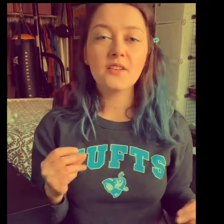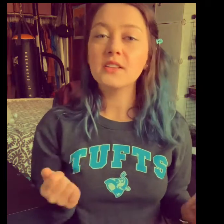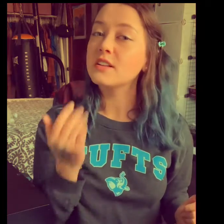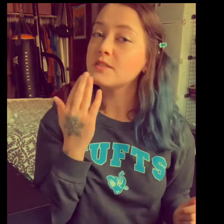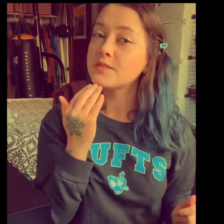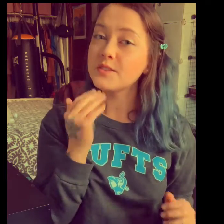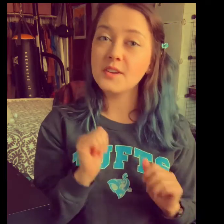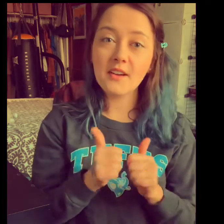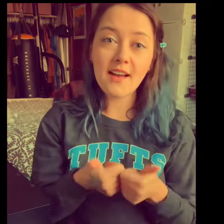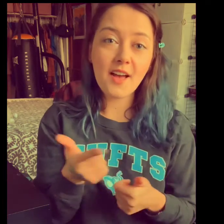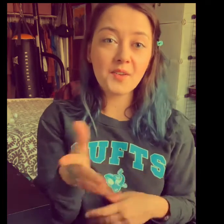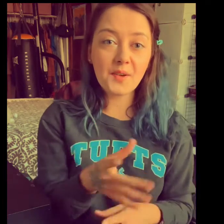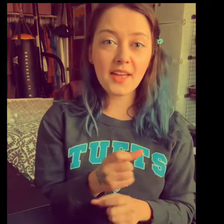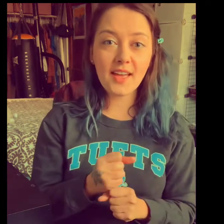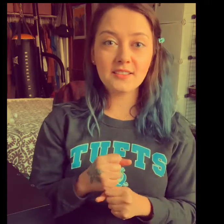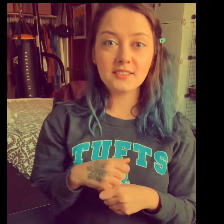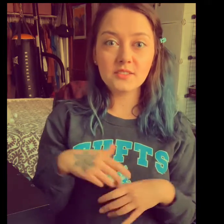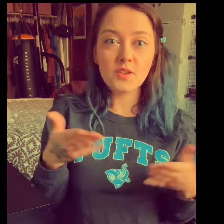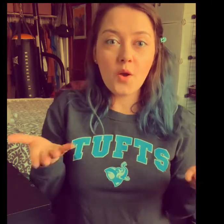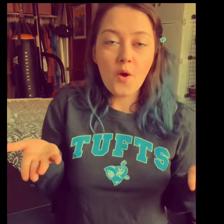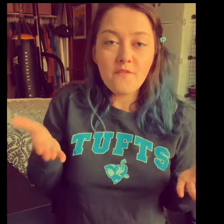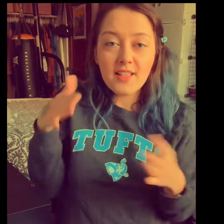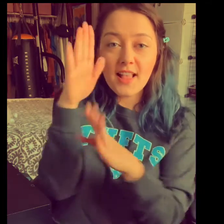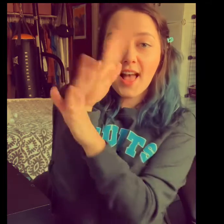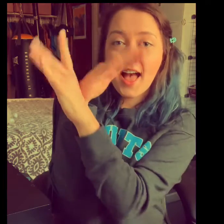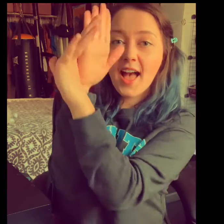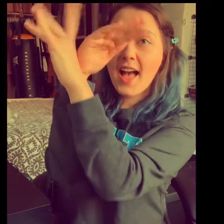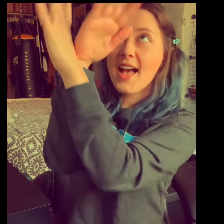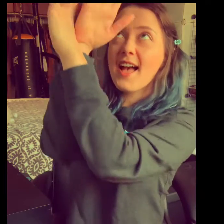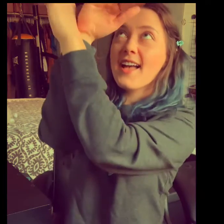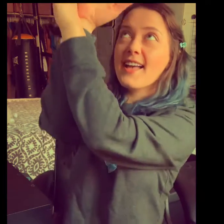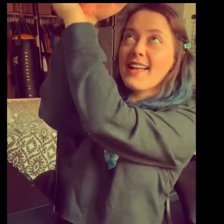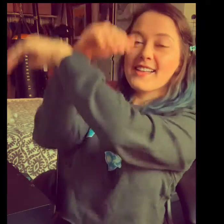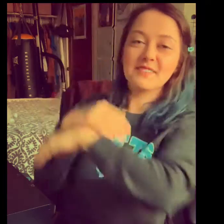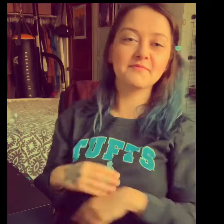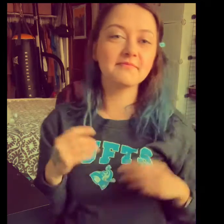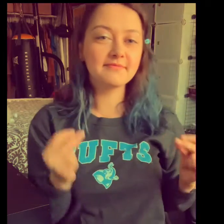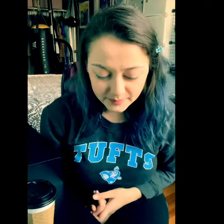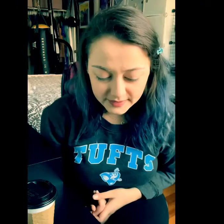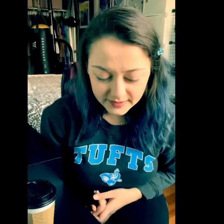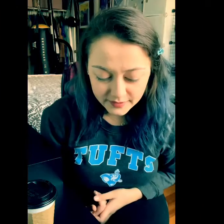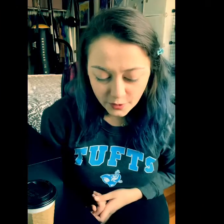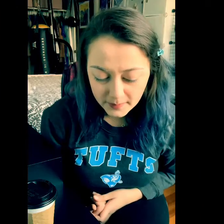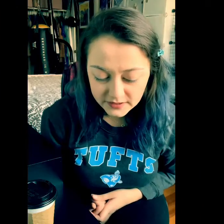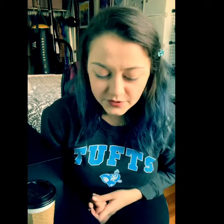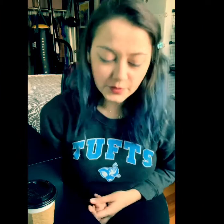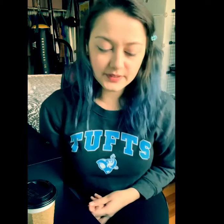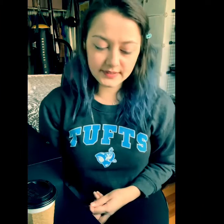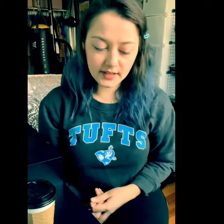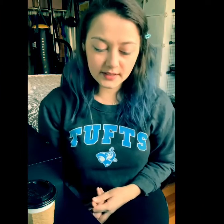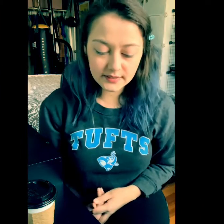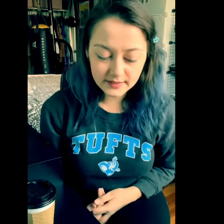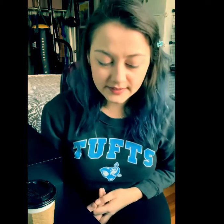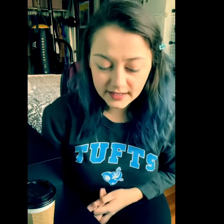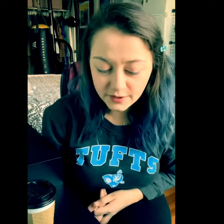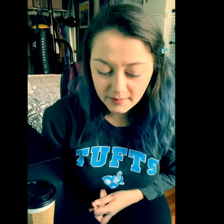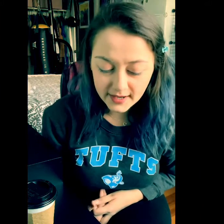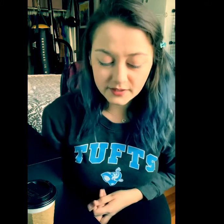Sugar, how you get so fly This is Robin Schultz's Stadium X